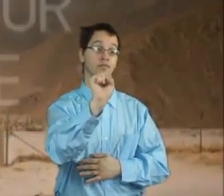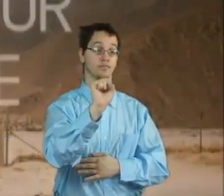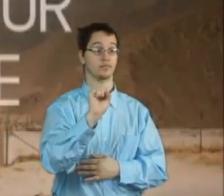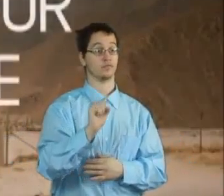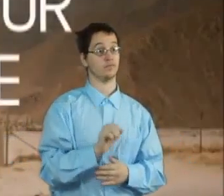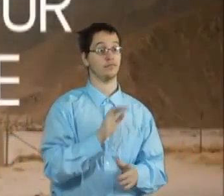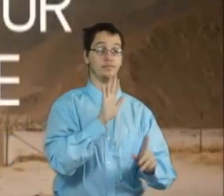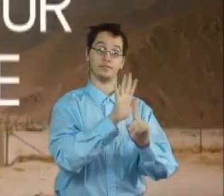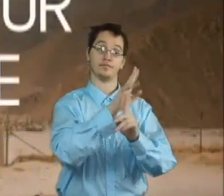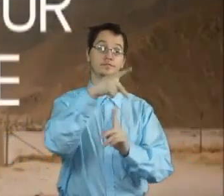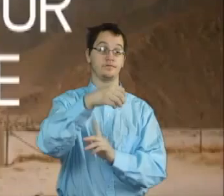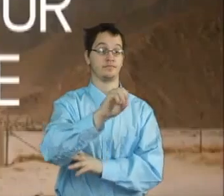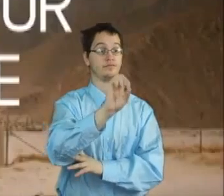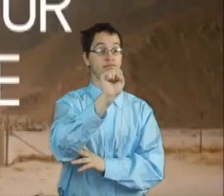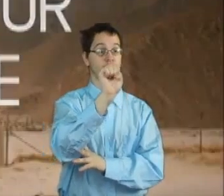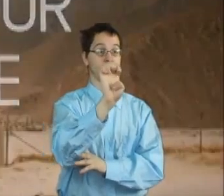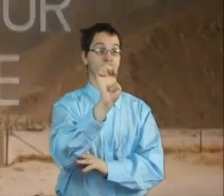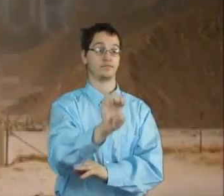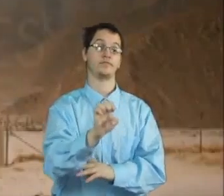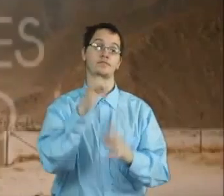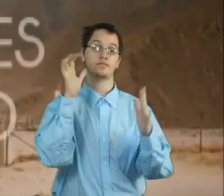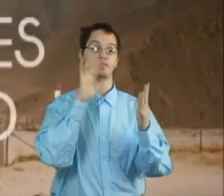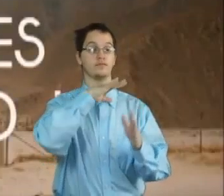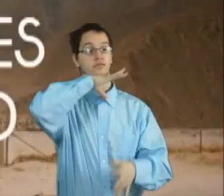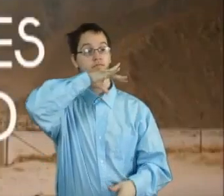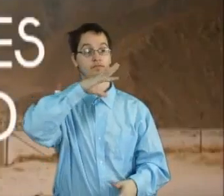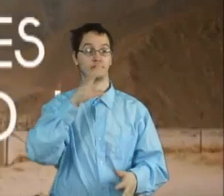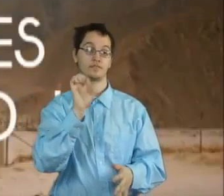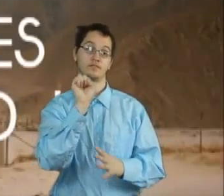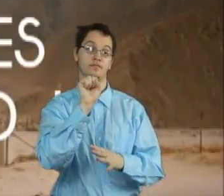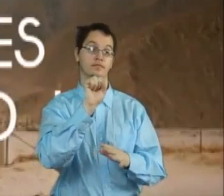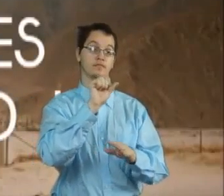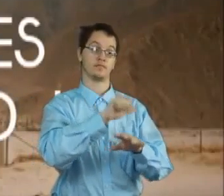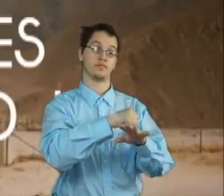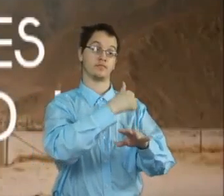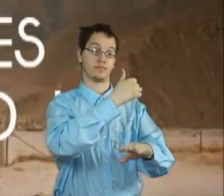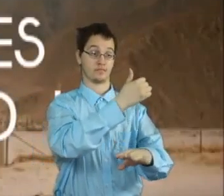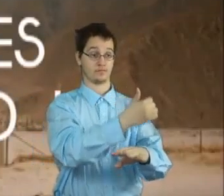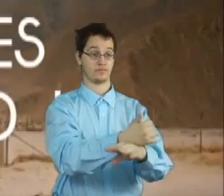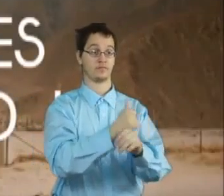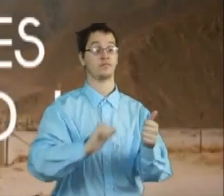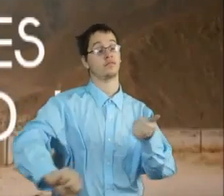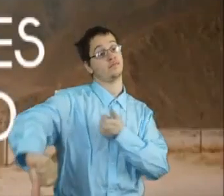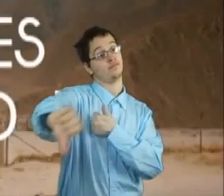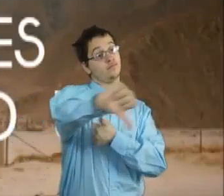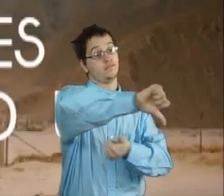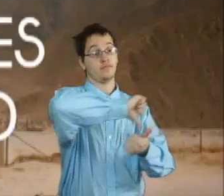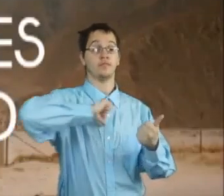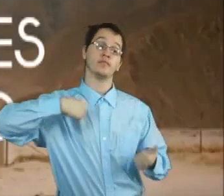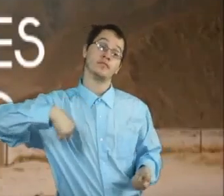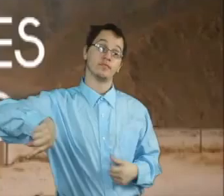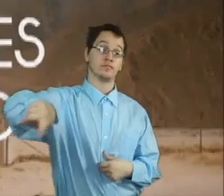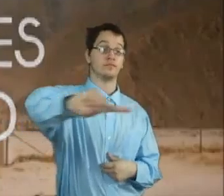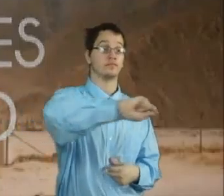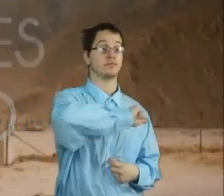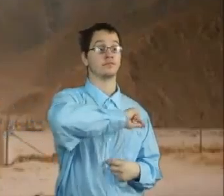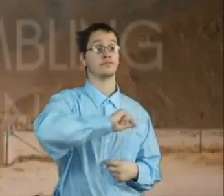In your pose as the dust settled around us